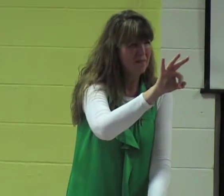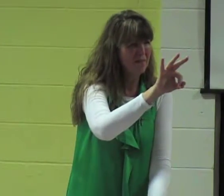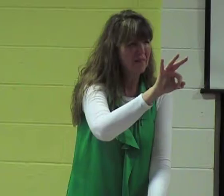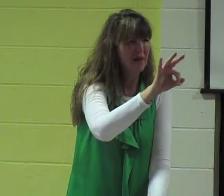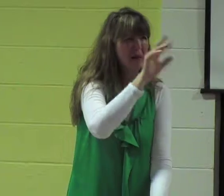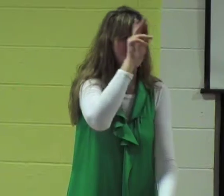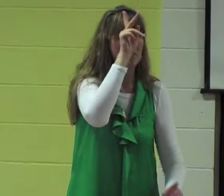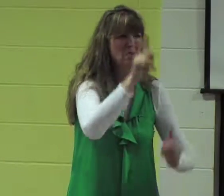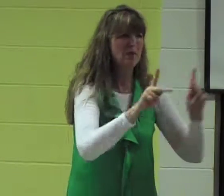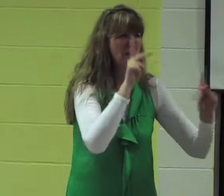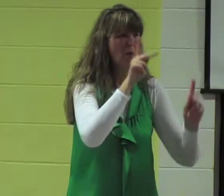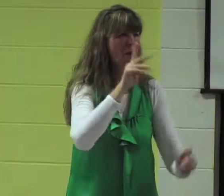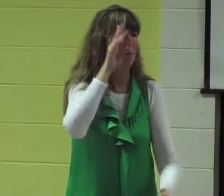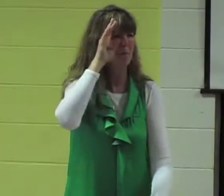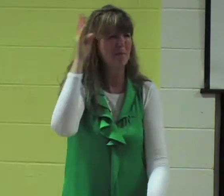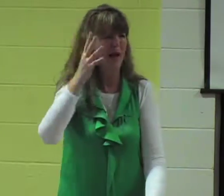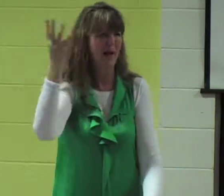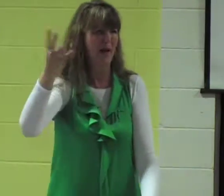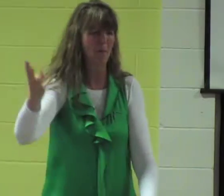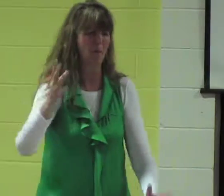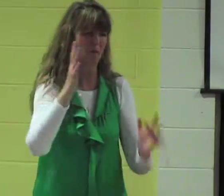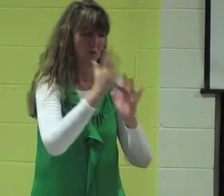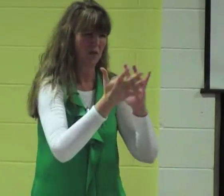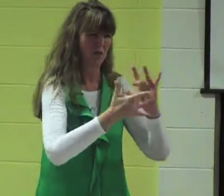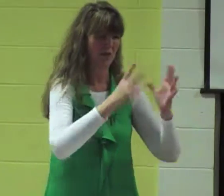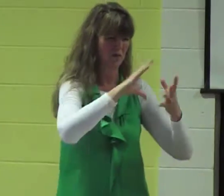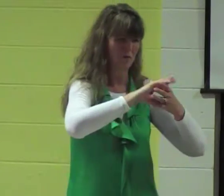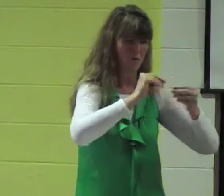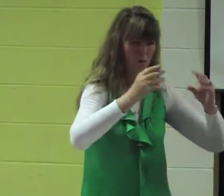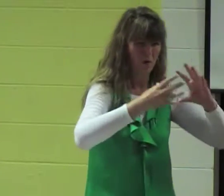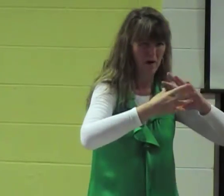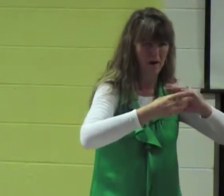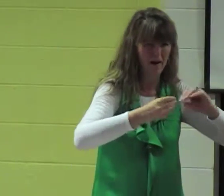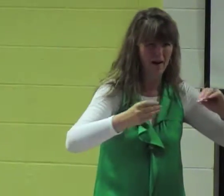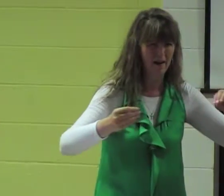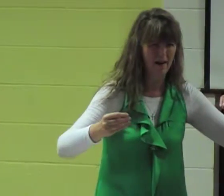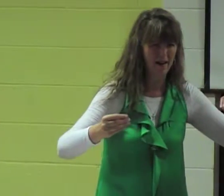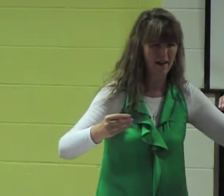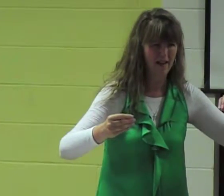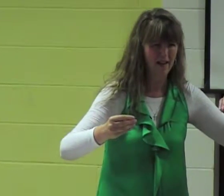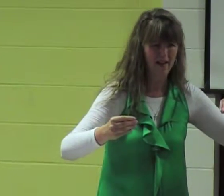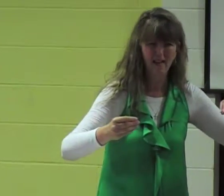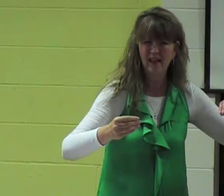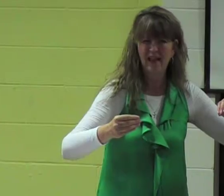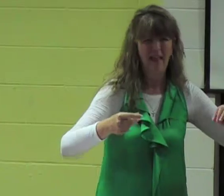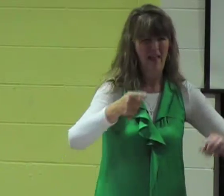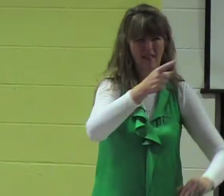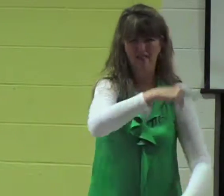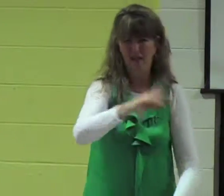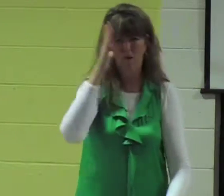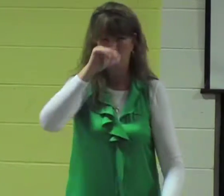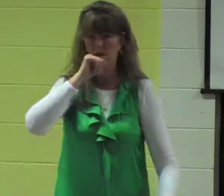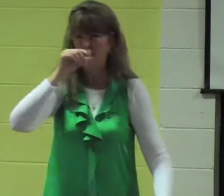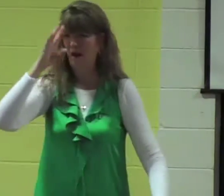he said if people had made up this story if it was a made up story